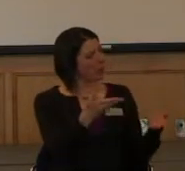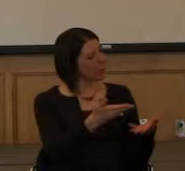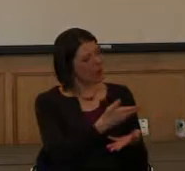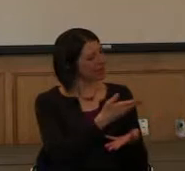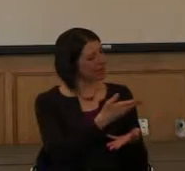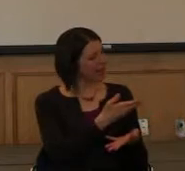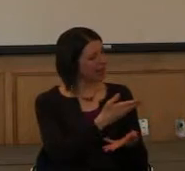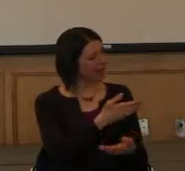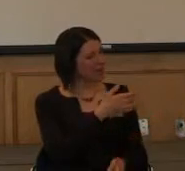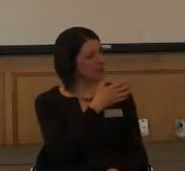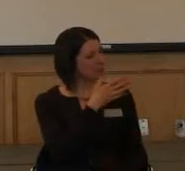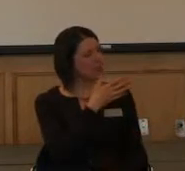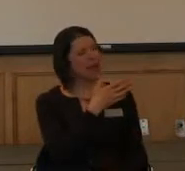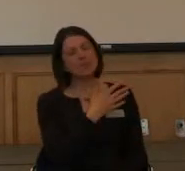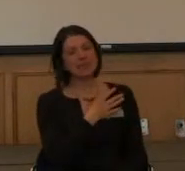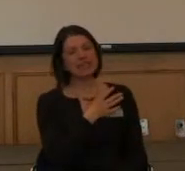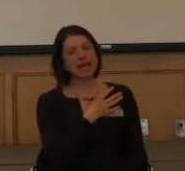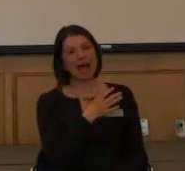Welcome, mademoiselle refugee.